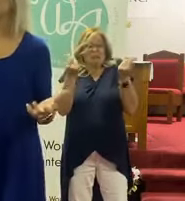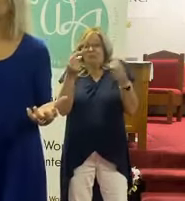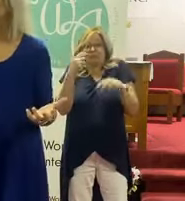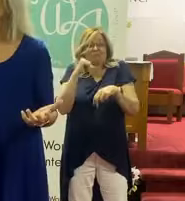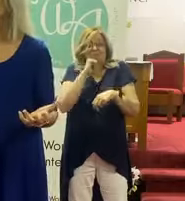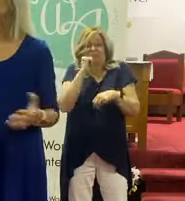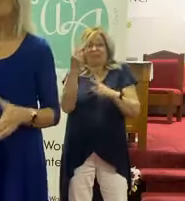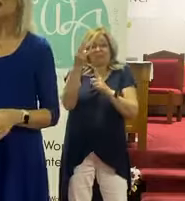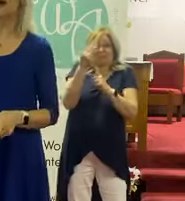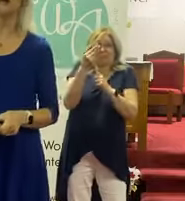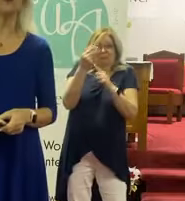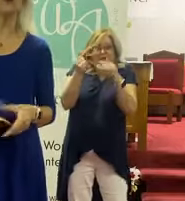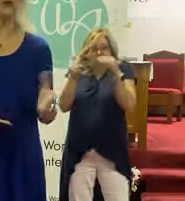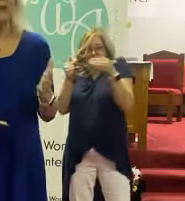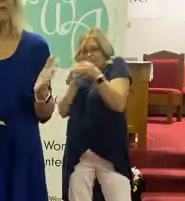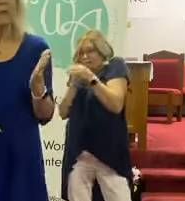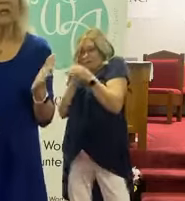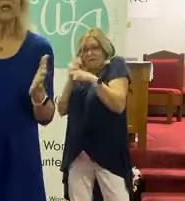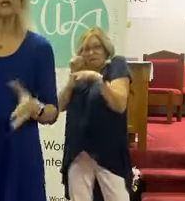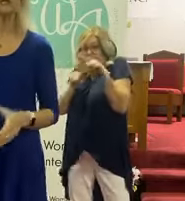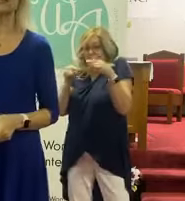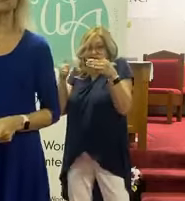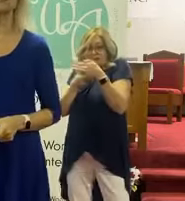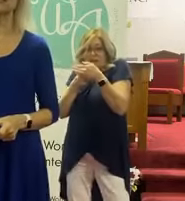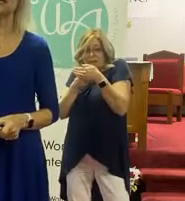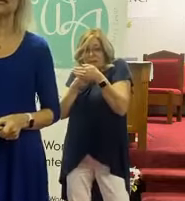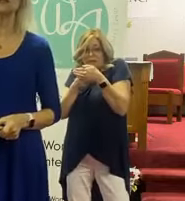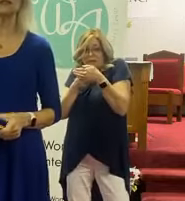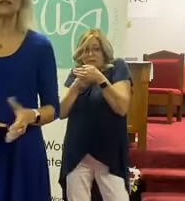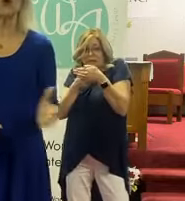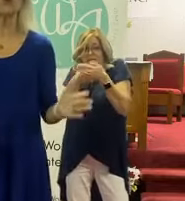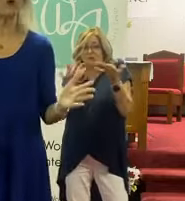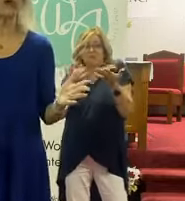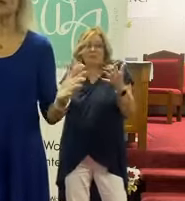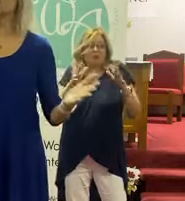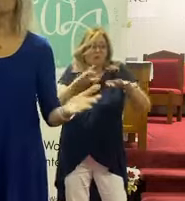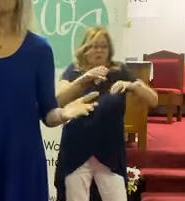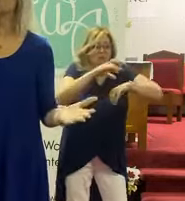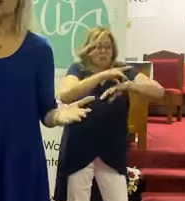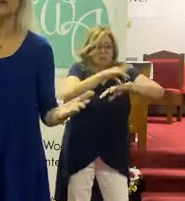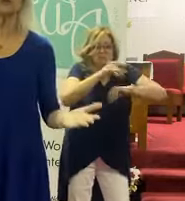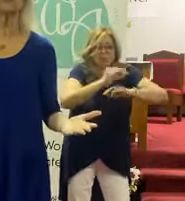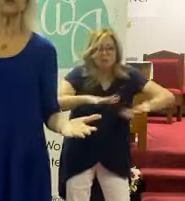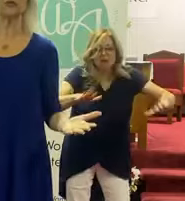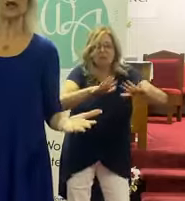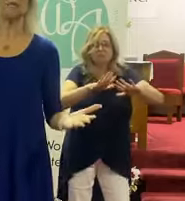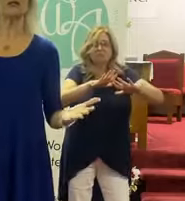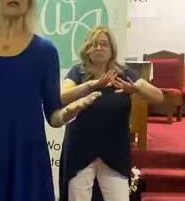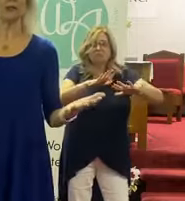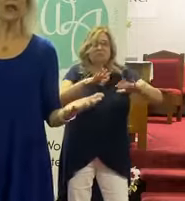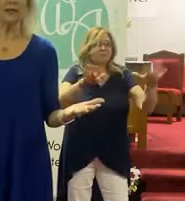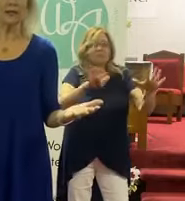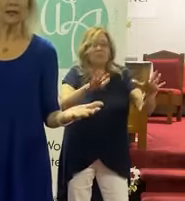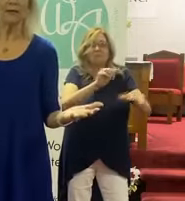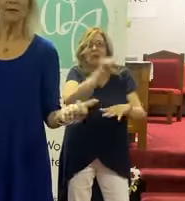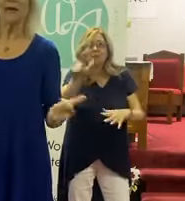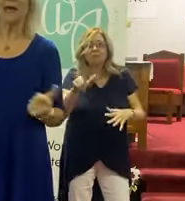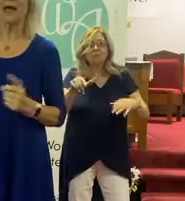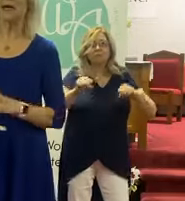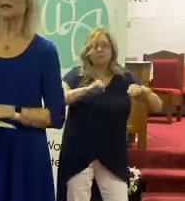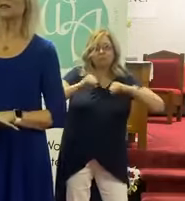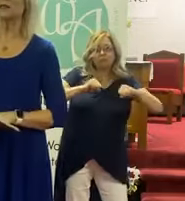where you could run and hide. You know, get away from the windows. That kind of thing. The whole ground, everywhere you go, everywhere you step, is shaking.